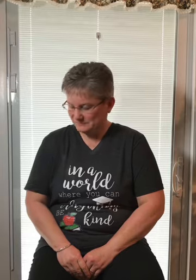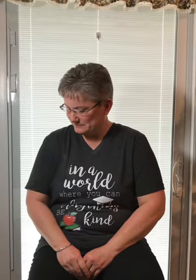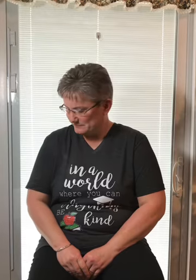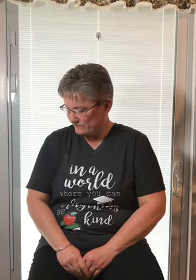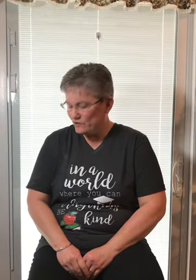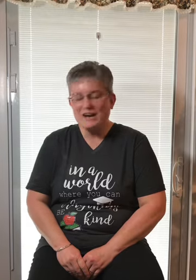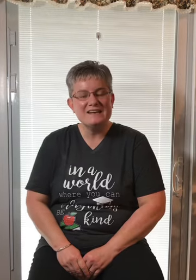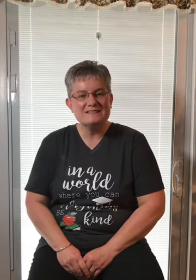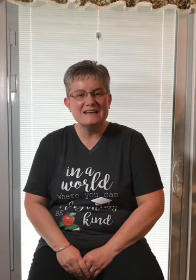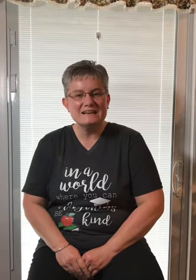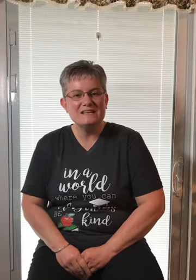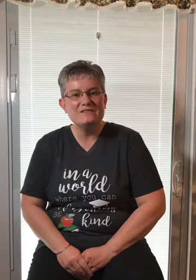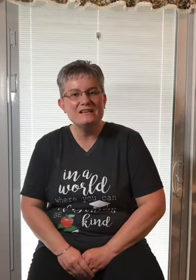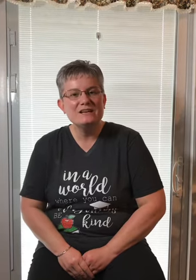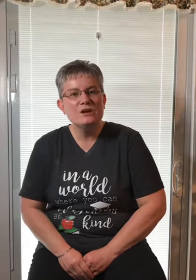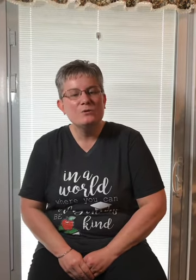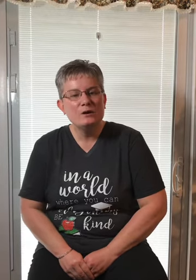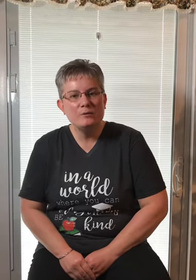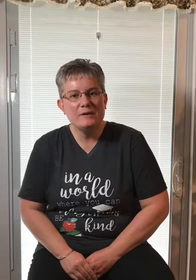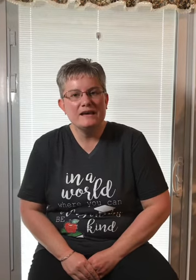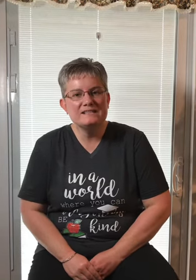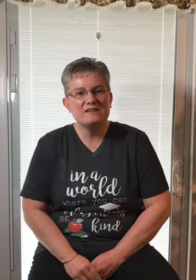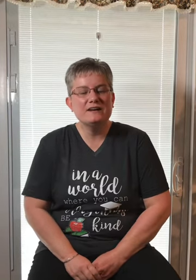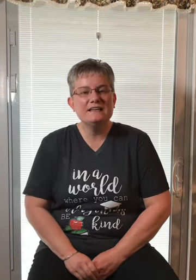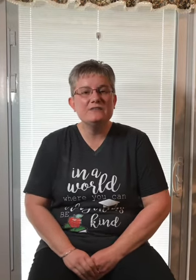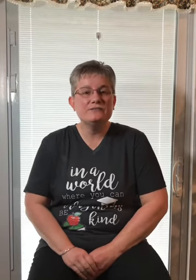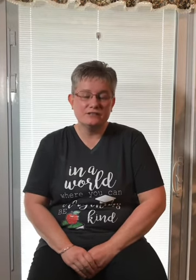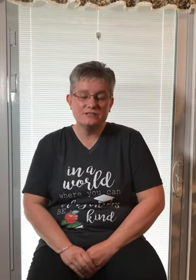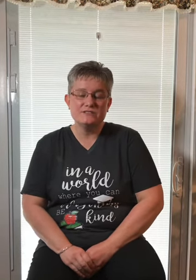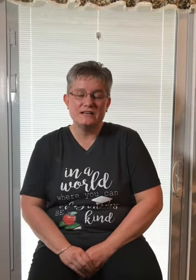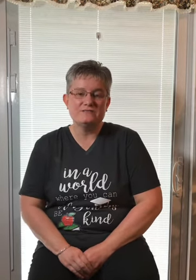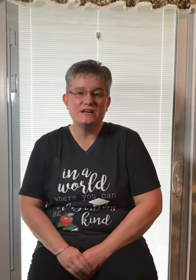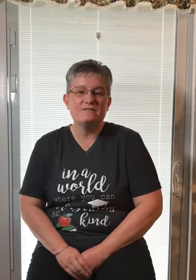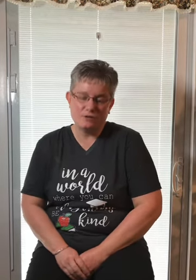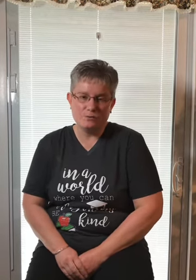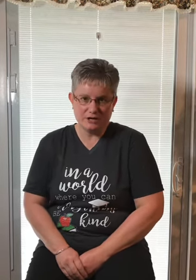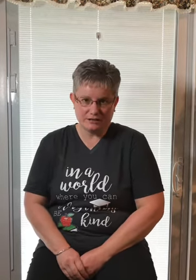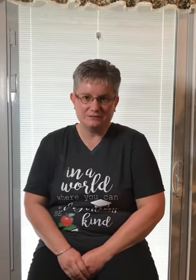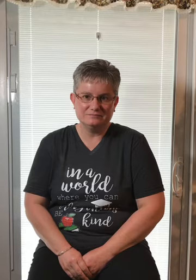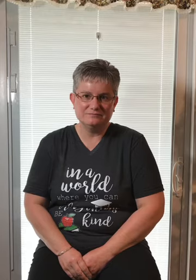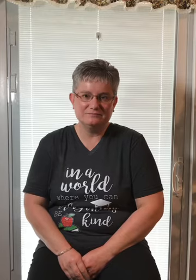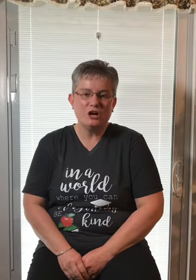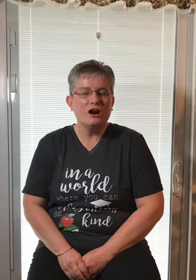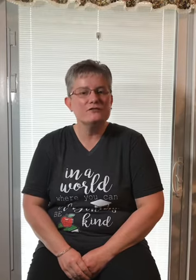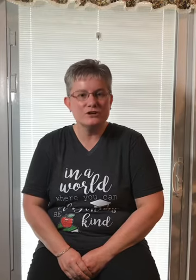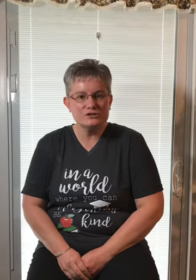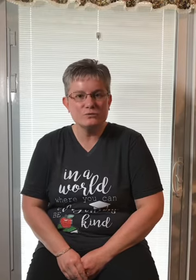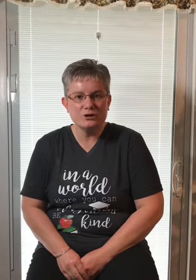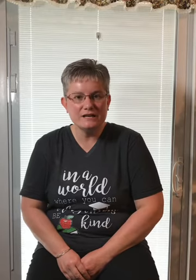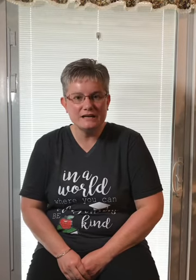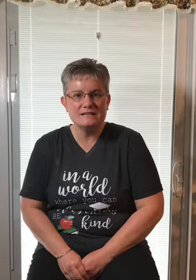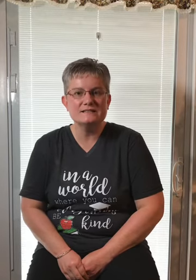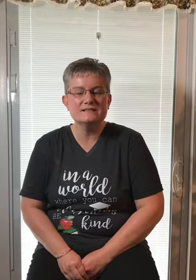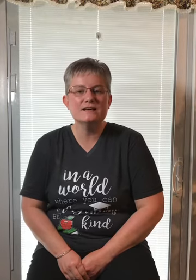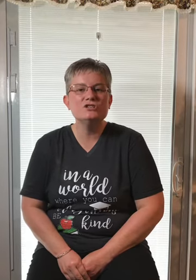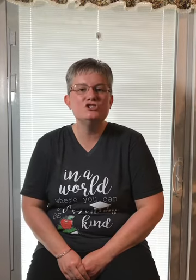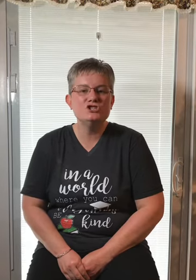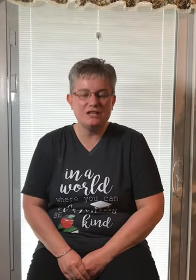For our next activity, we will be identifying the first sound of the word. Our first word is sheep.